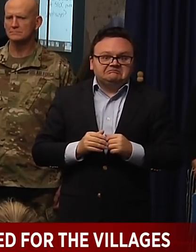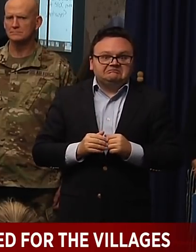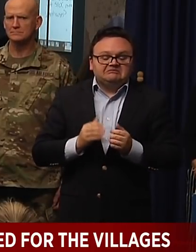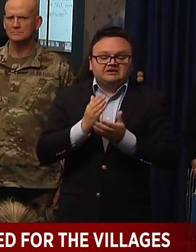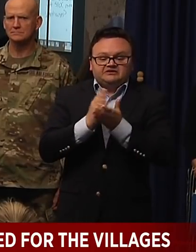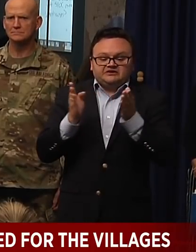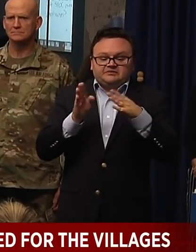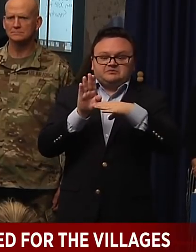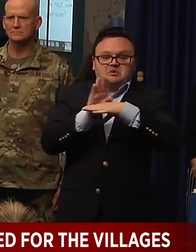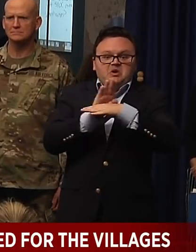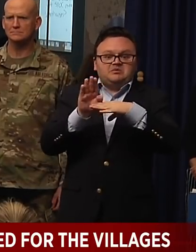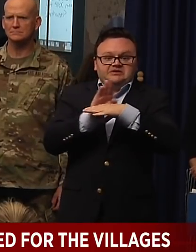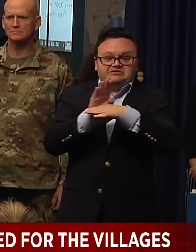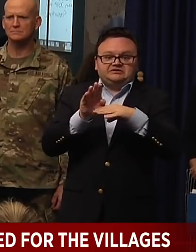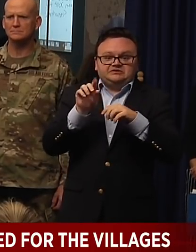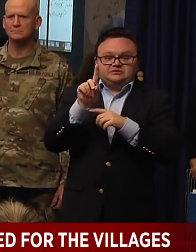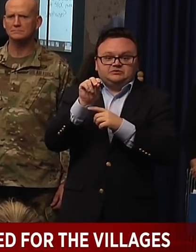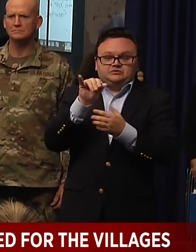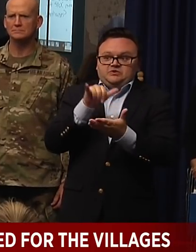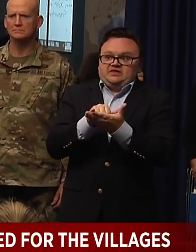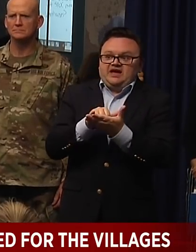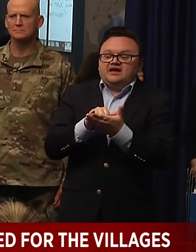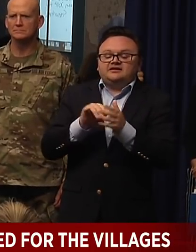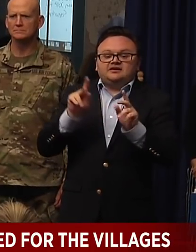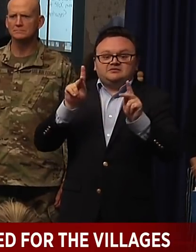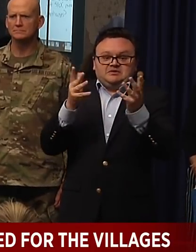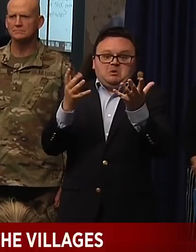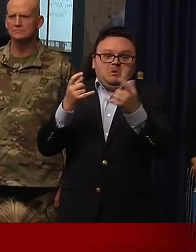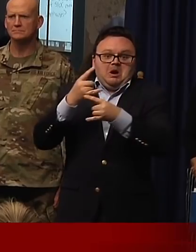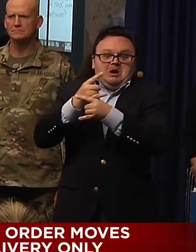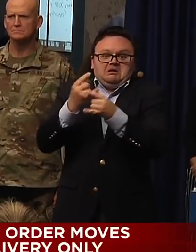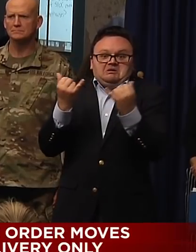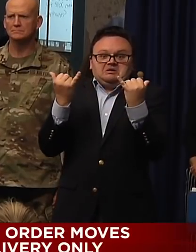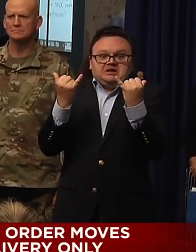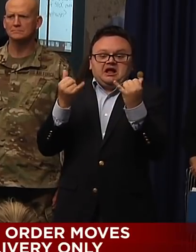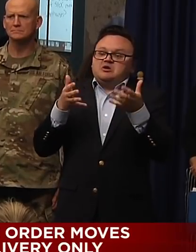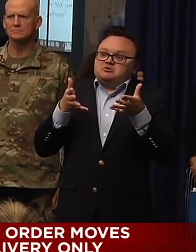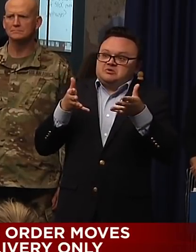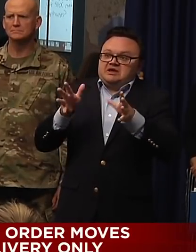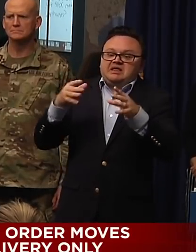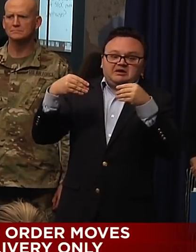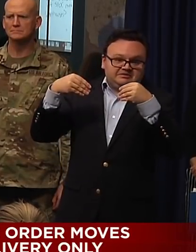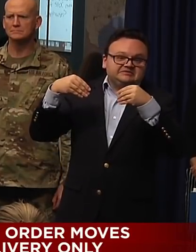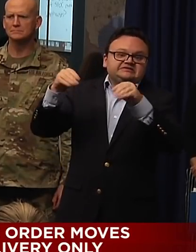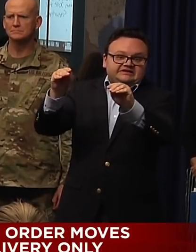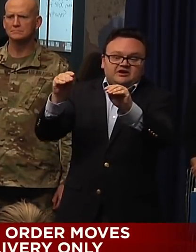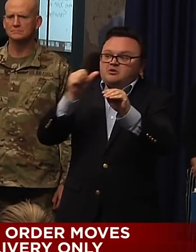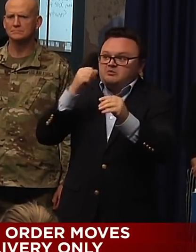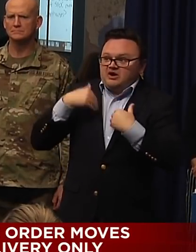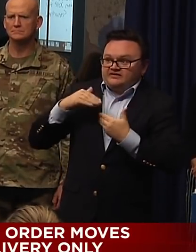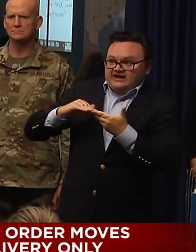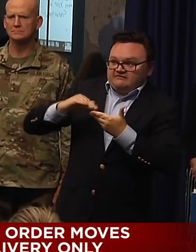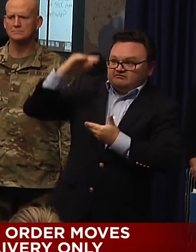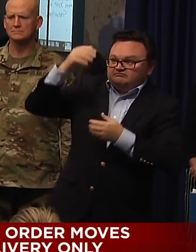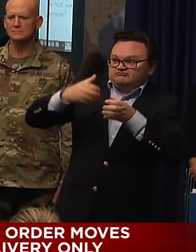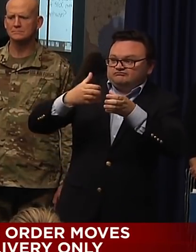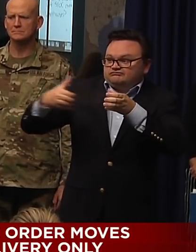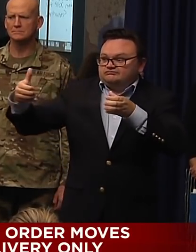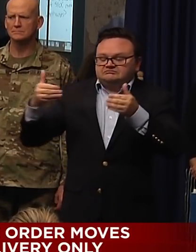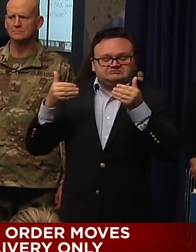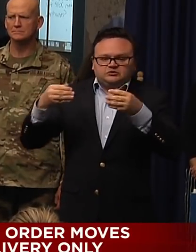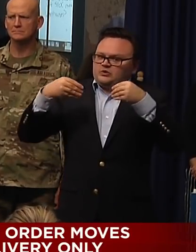Heck, they may even get a premium on it because it's such in demand. So we're trying to help as best we can, but we've got to do what is